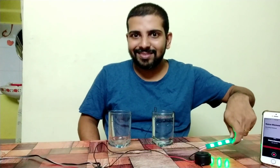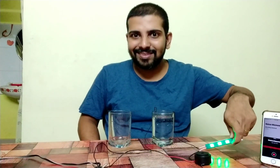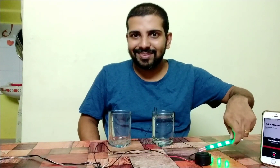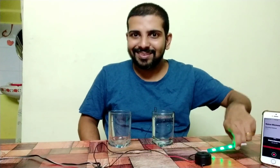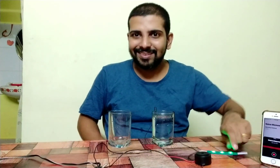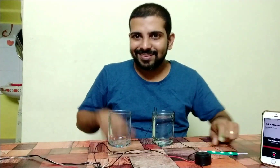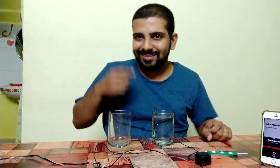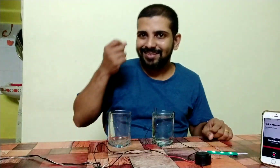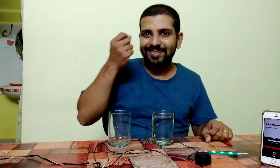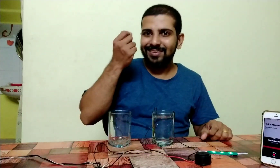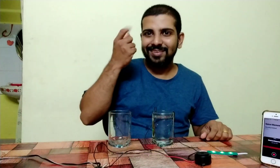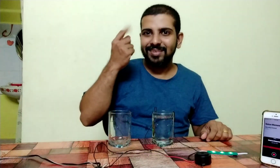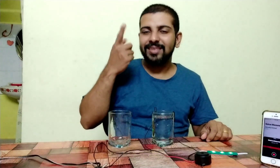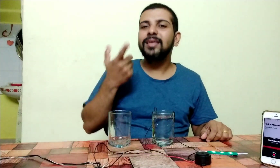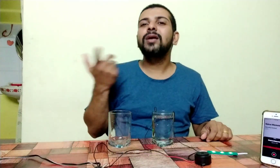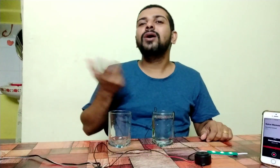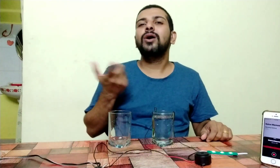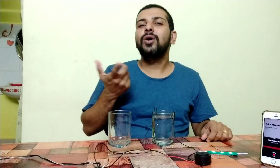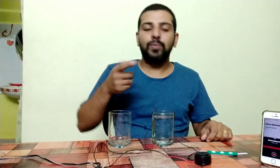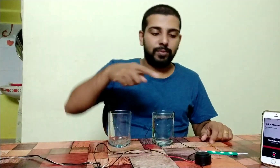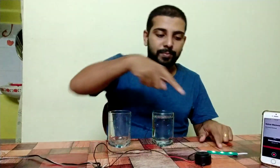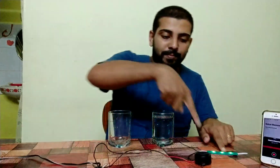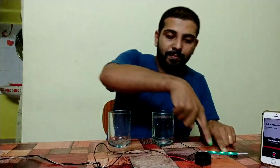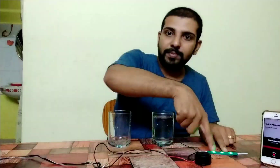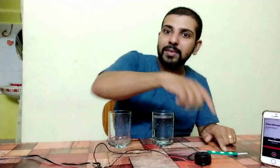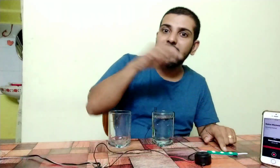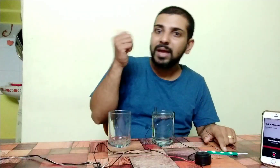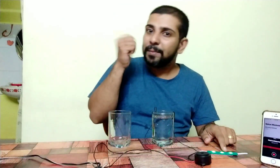You're gone You're gone